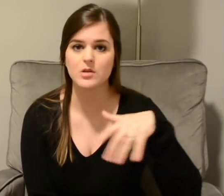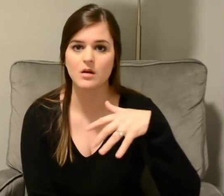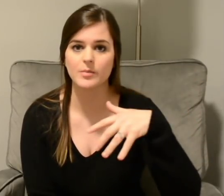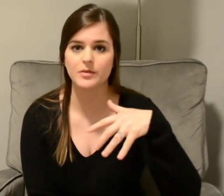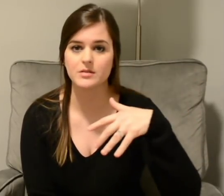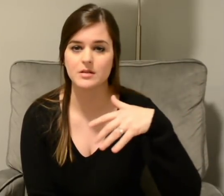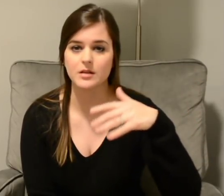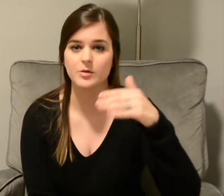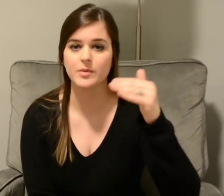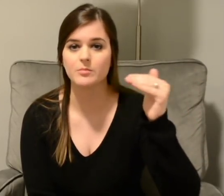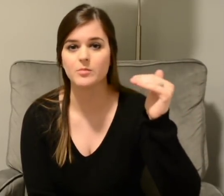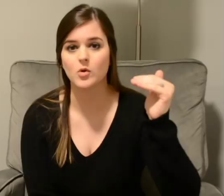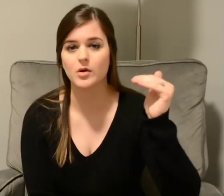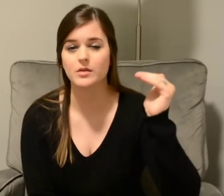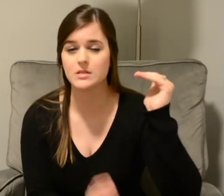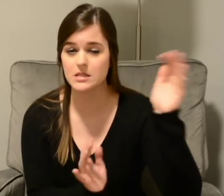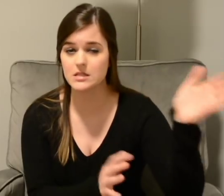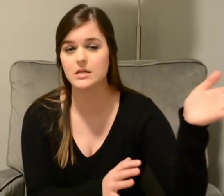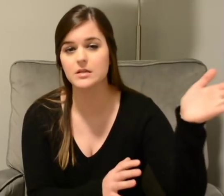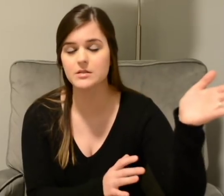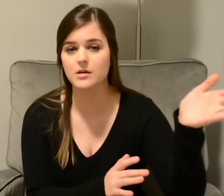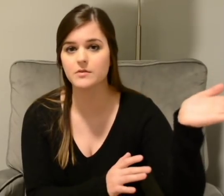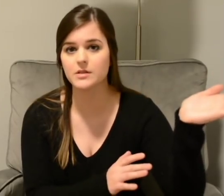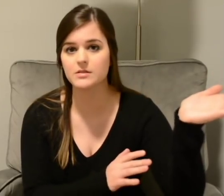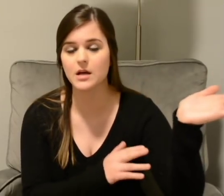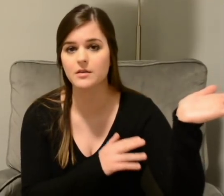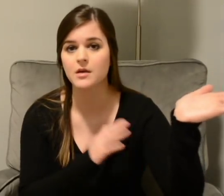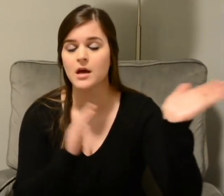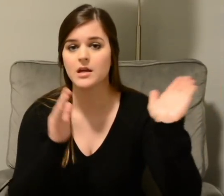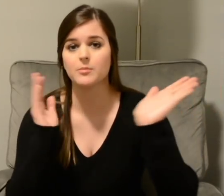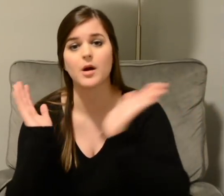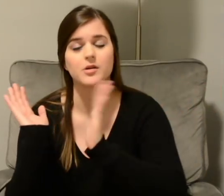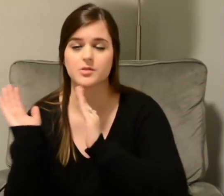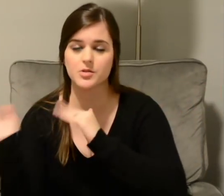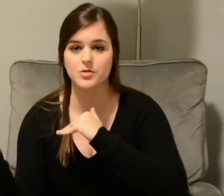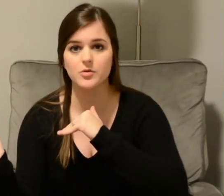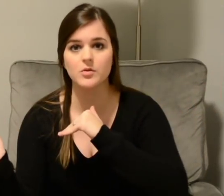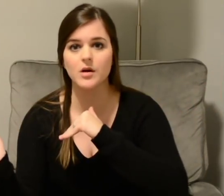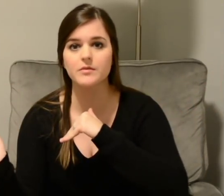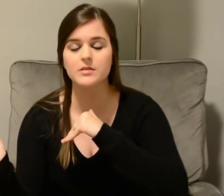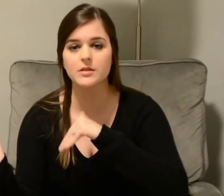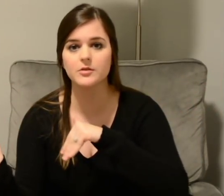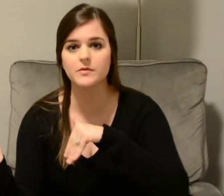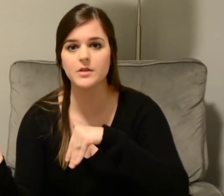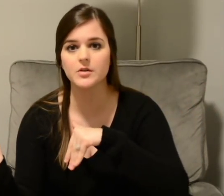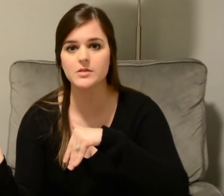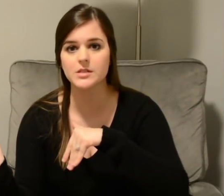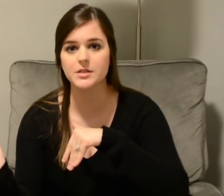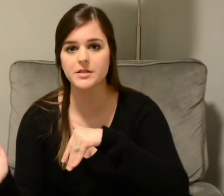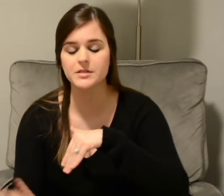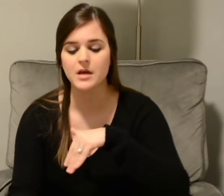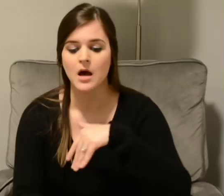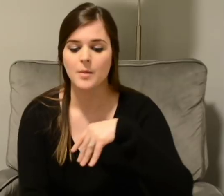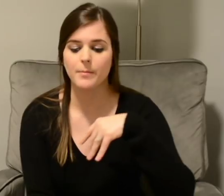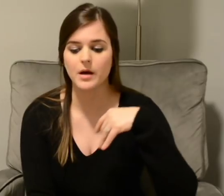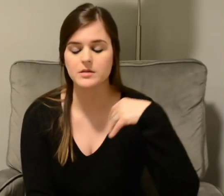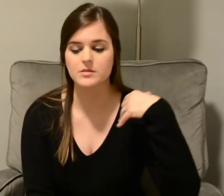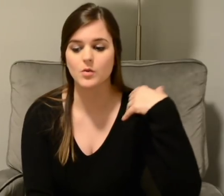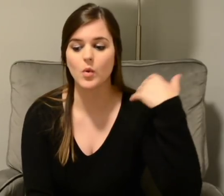talk about this a little bit more the details of his death in part two of this little video series. But when